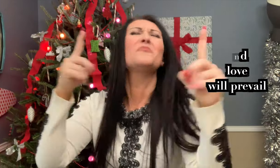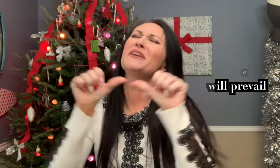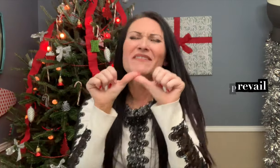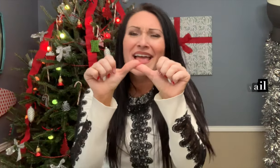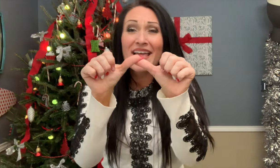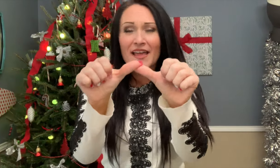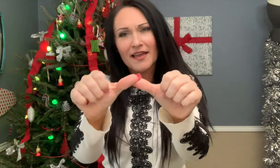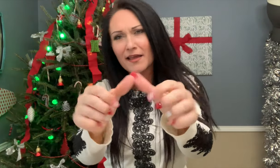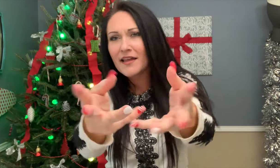prevail.